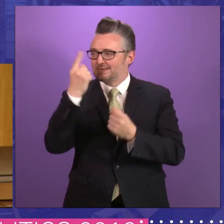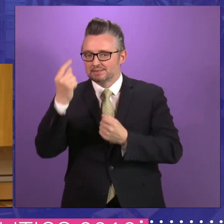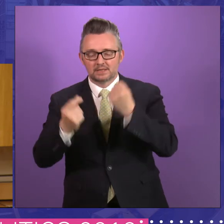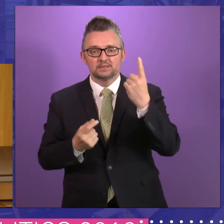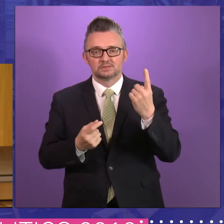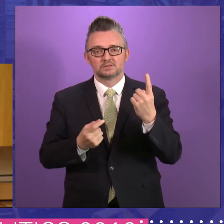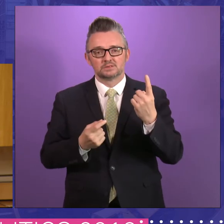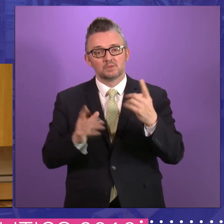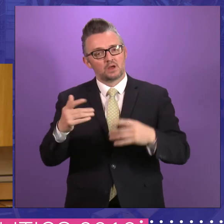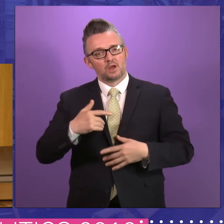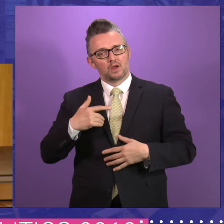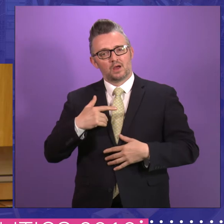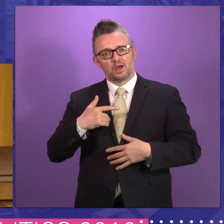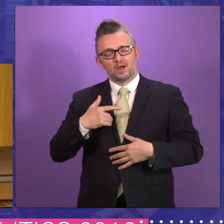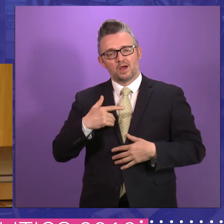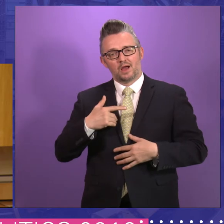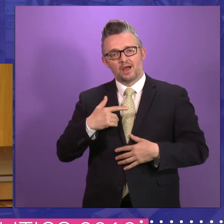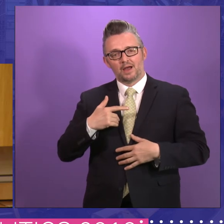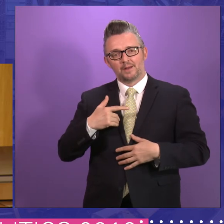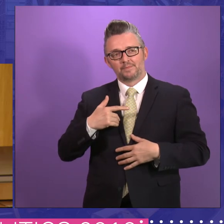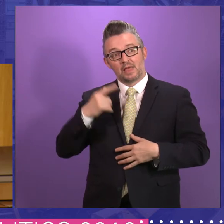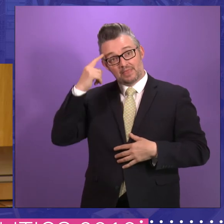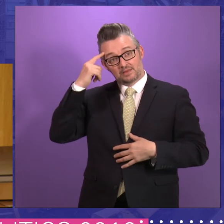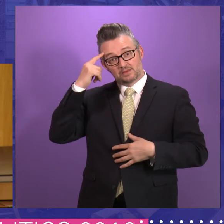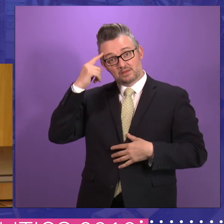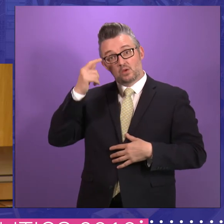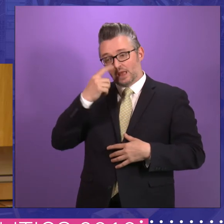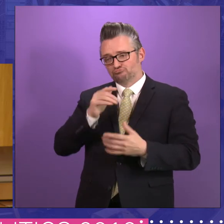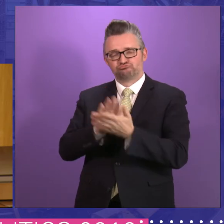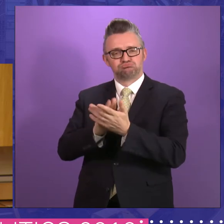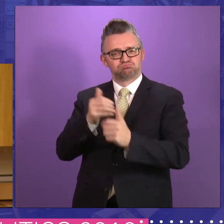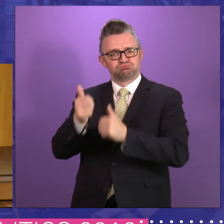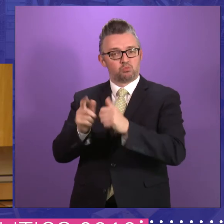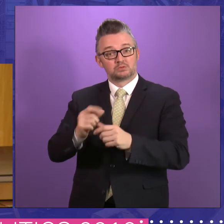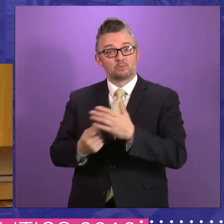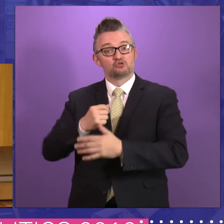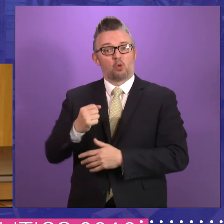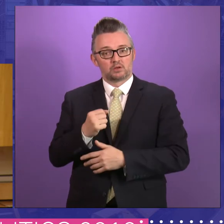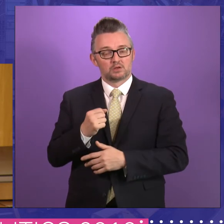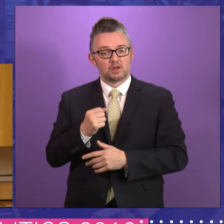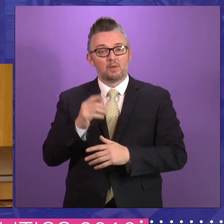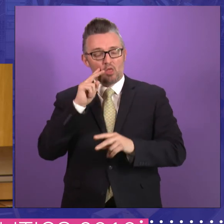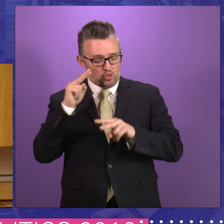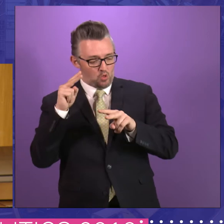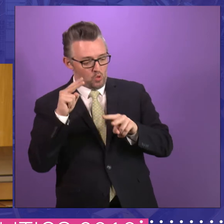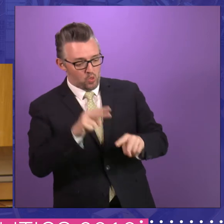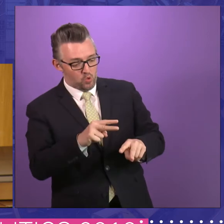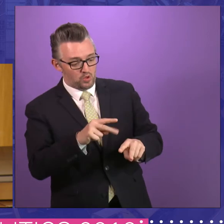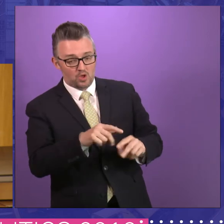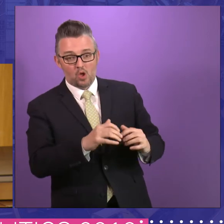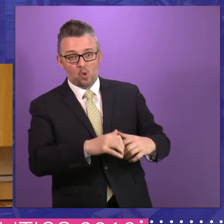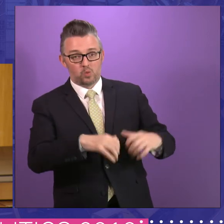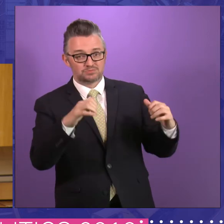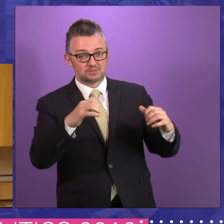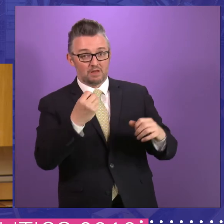of the day, I wouldn't like to think that we shouldn't applaud what's happening in Scotland. And if you want, as I said, to look inwards to Westminster over the